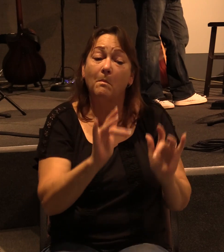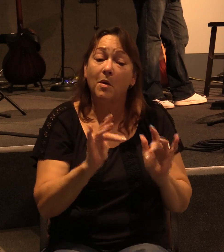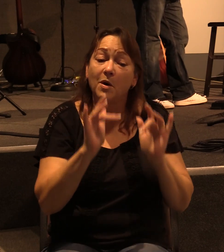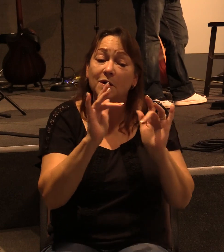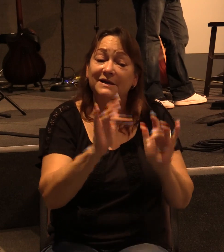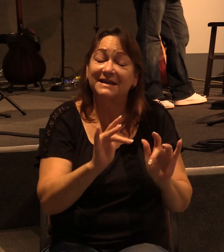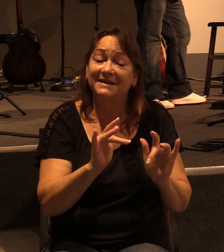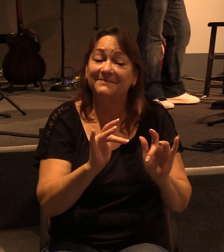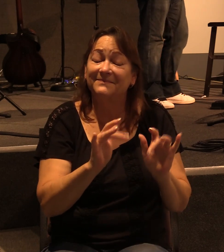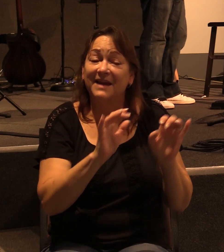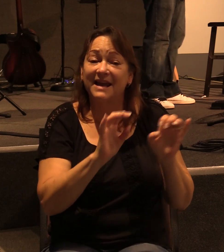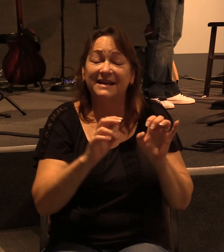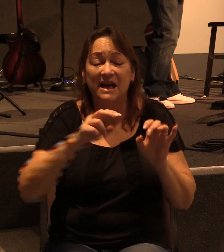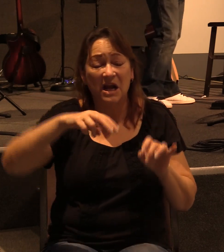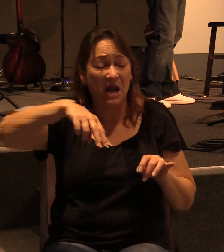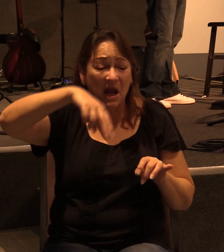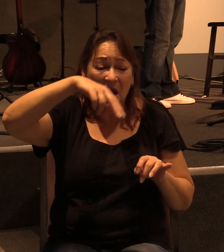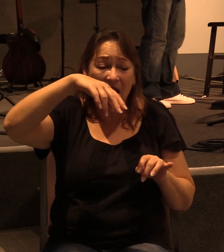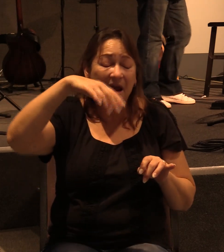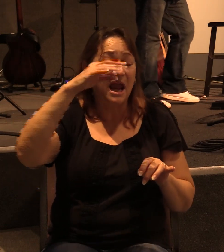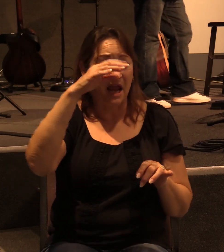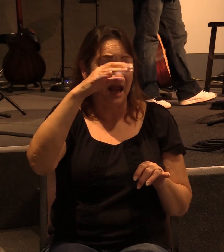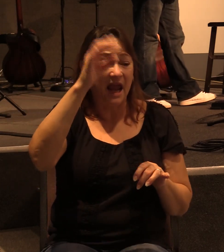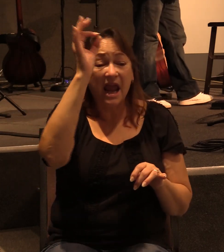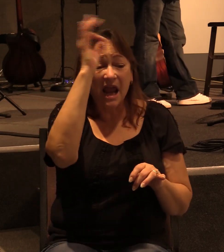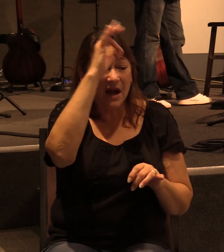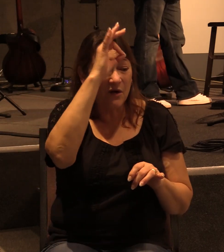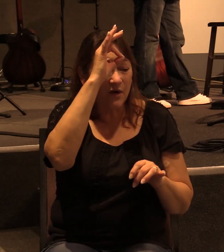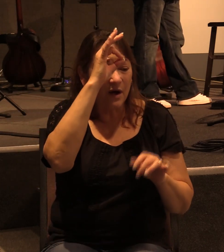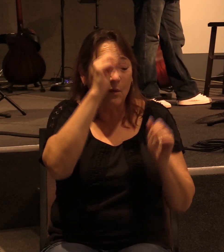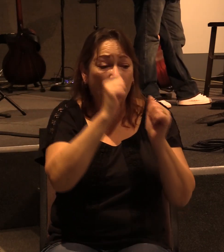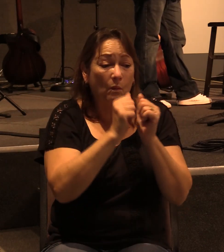because I did it ignorantly in unbelief.